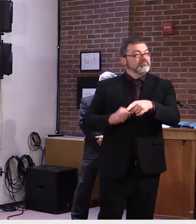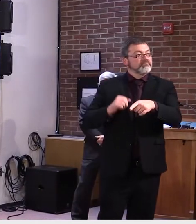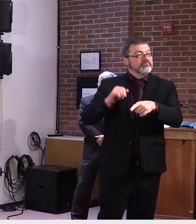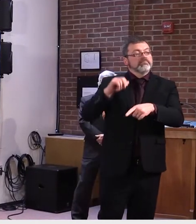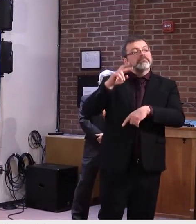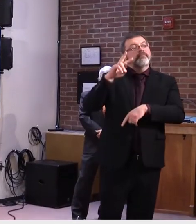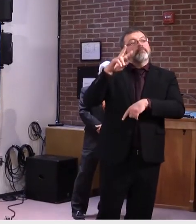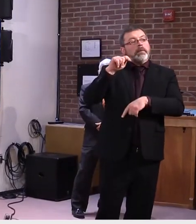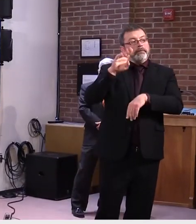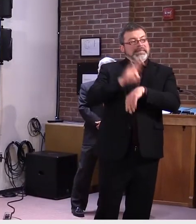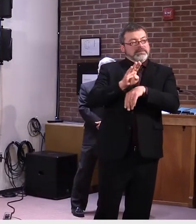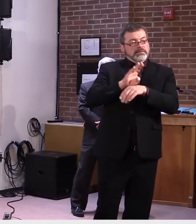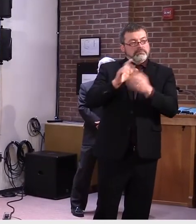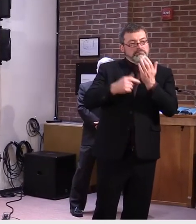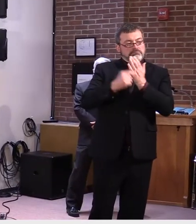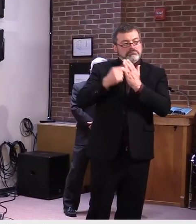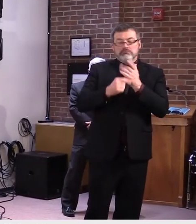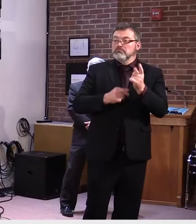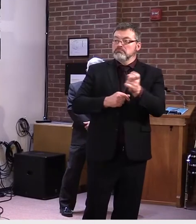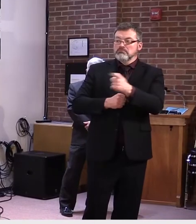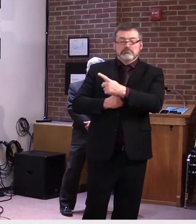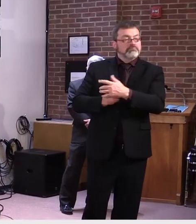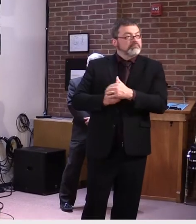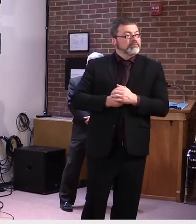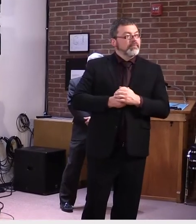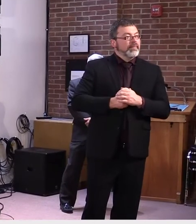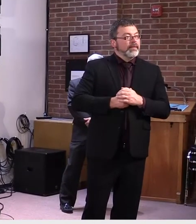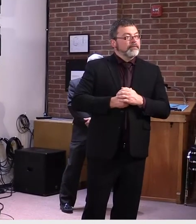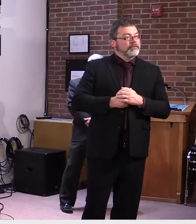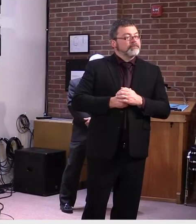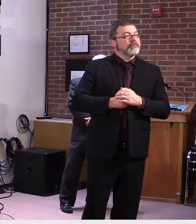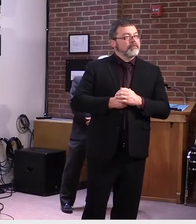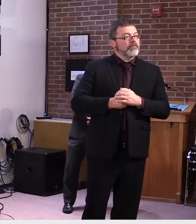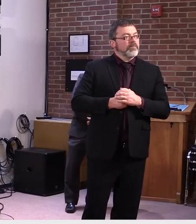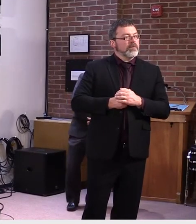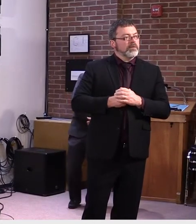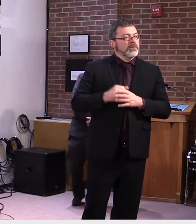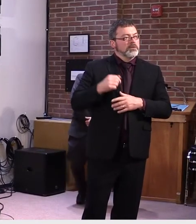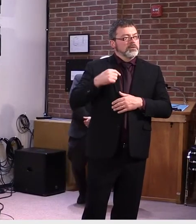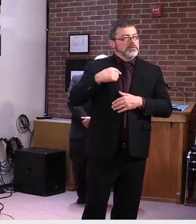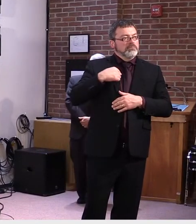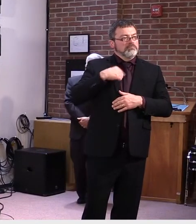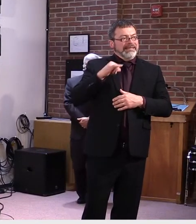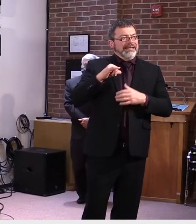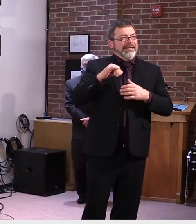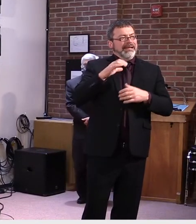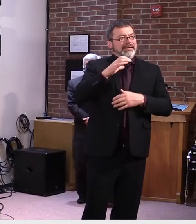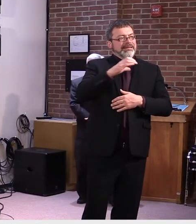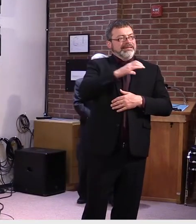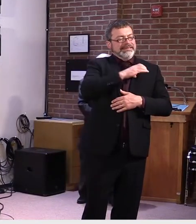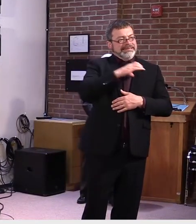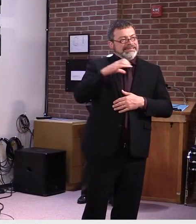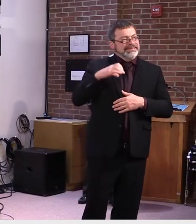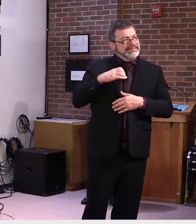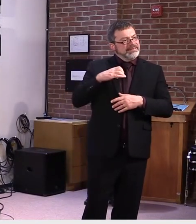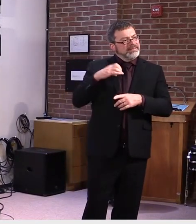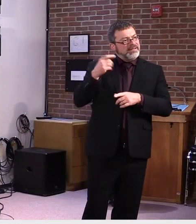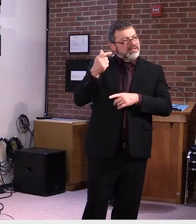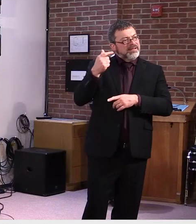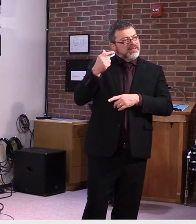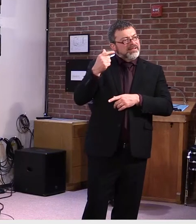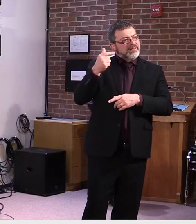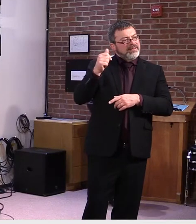Thank you, Ethan. I understand Commissioner Harrington is on, on the line. I believe so.